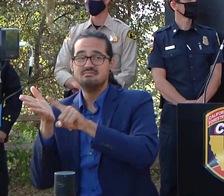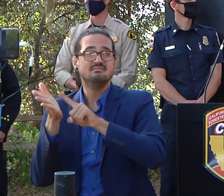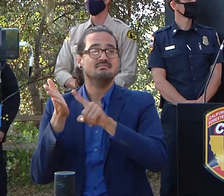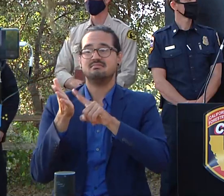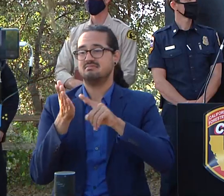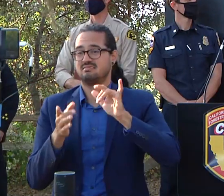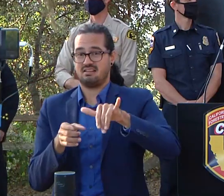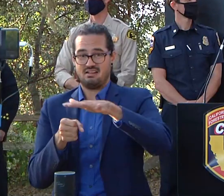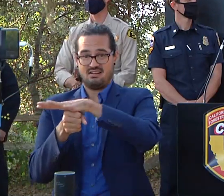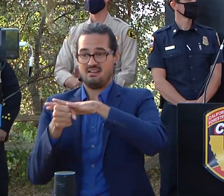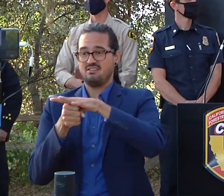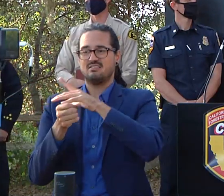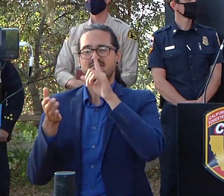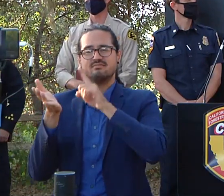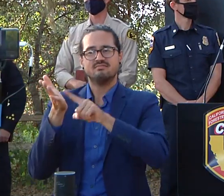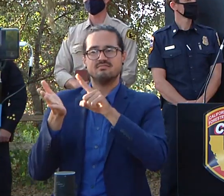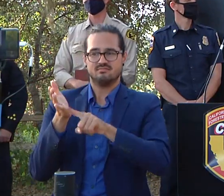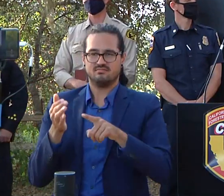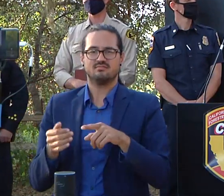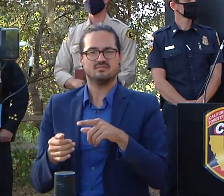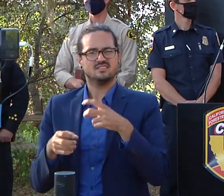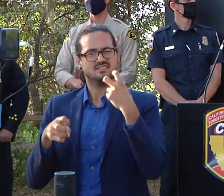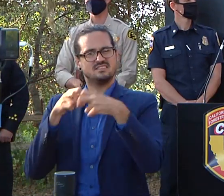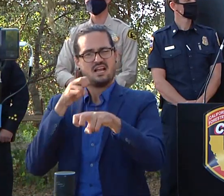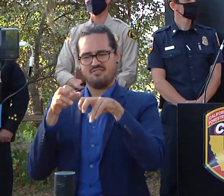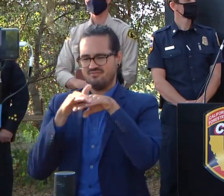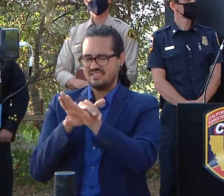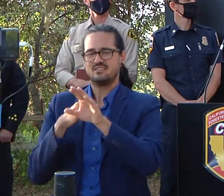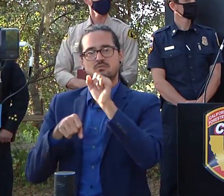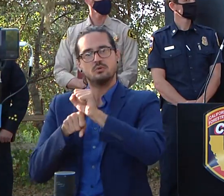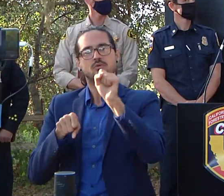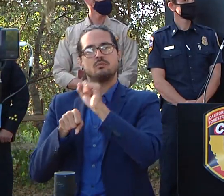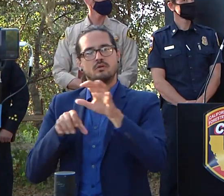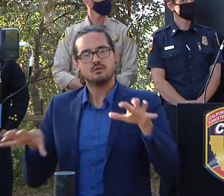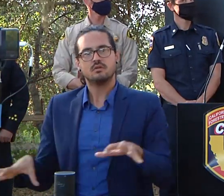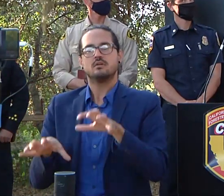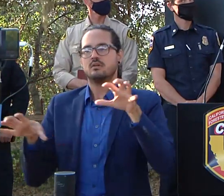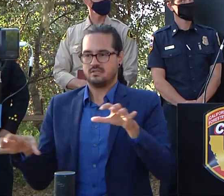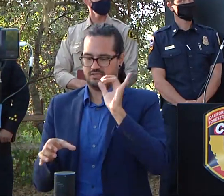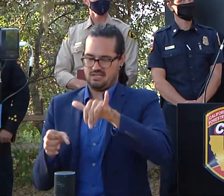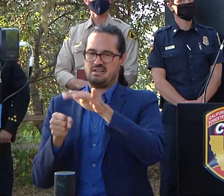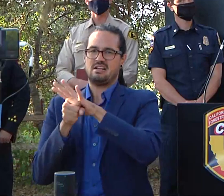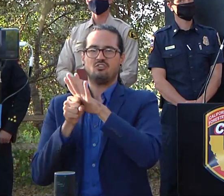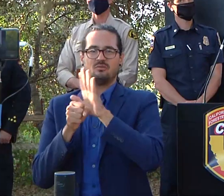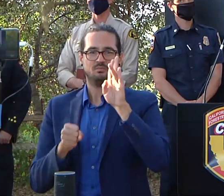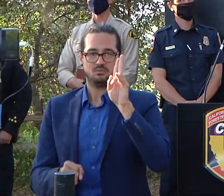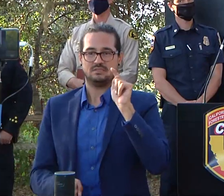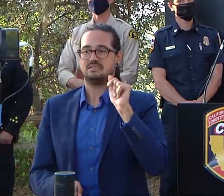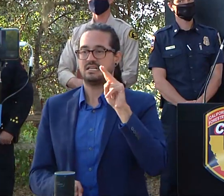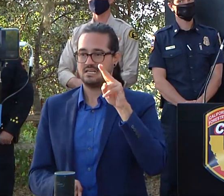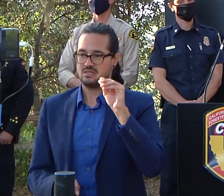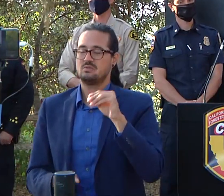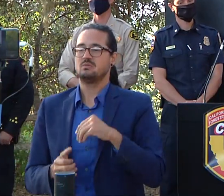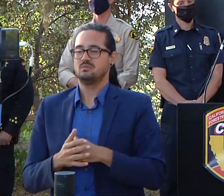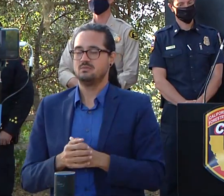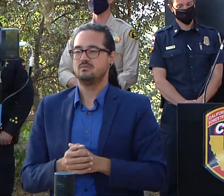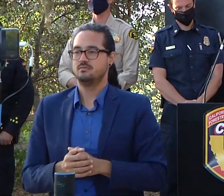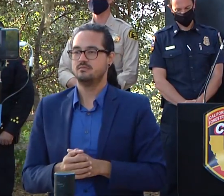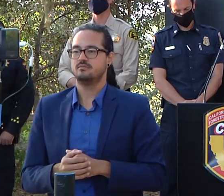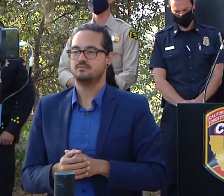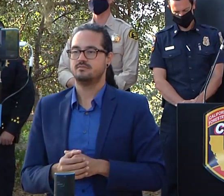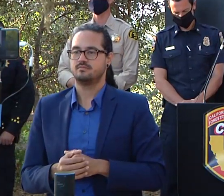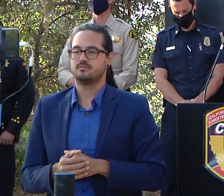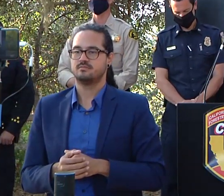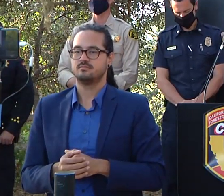it's going to be a challenge it's going to be a lot of work in there so that's yet another ancillary challenge of this incident that we're going to have to start